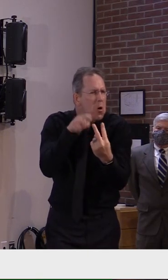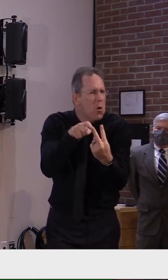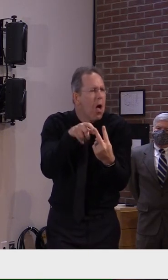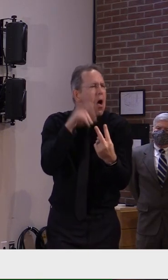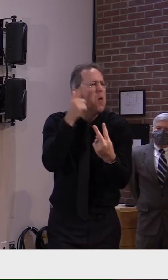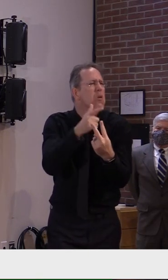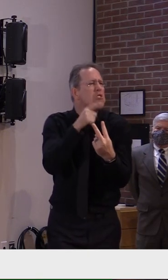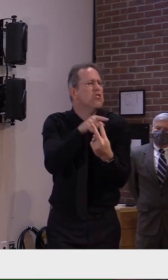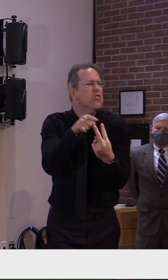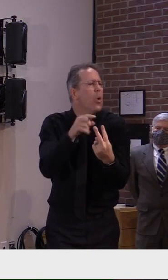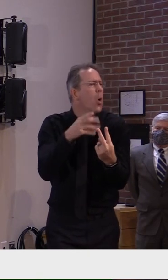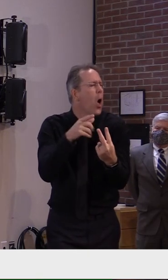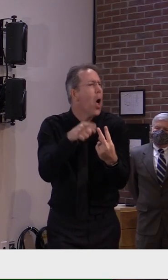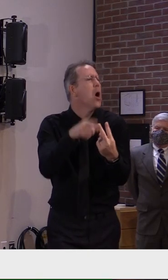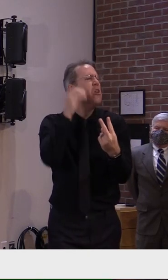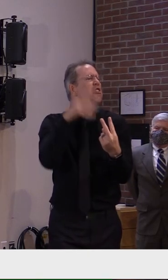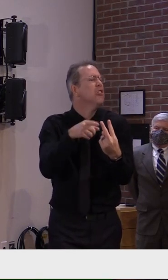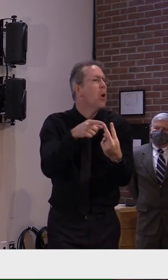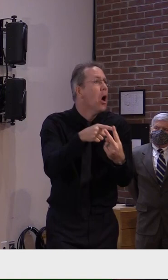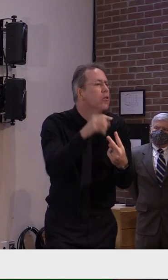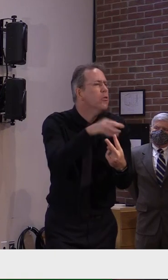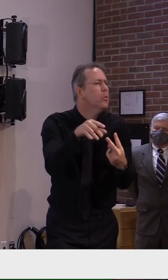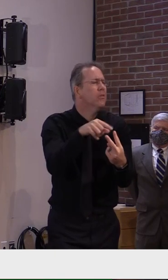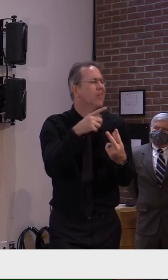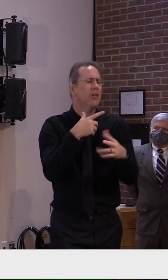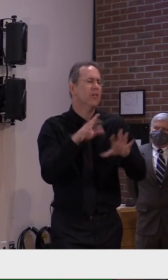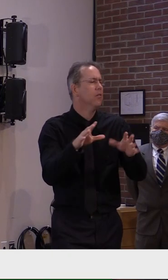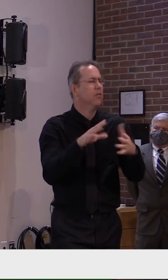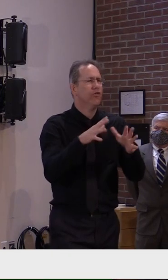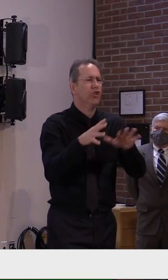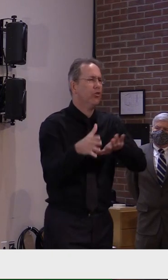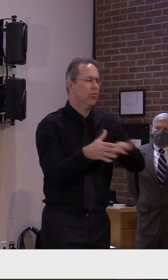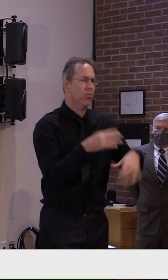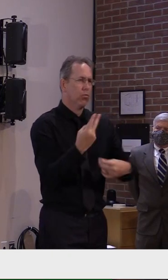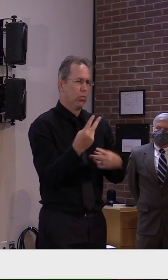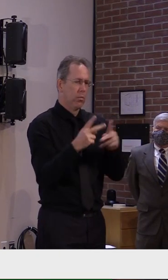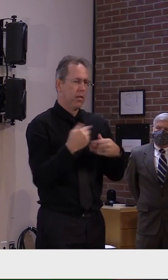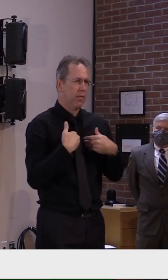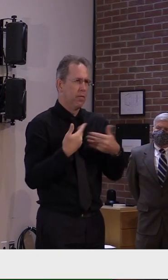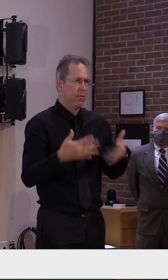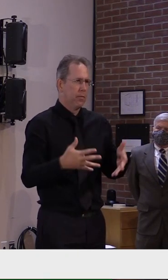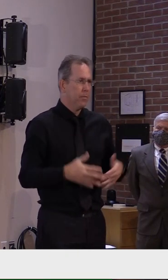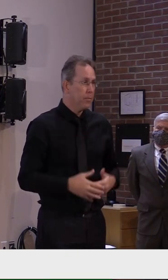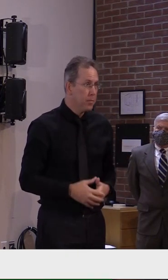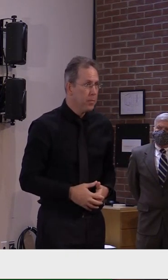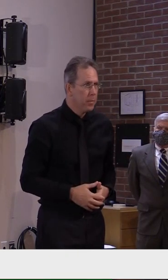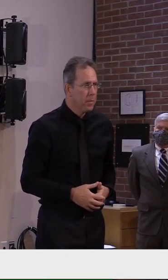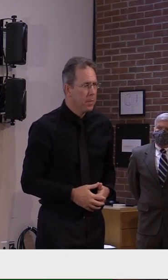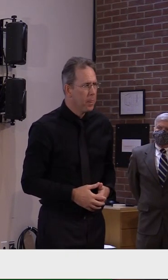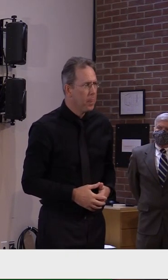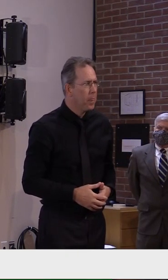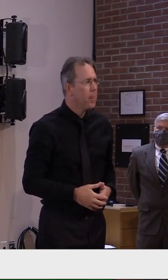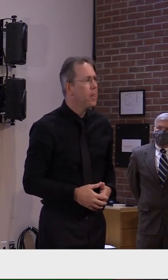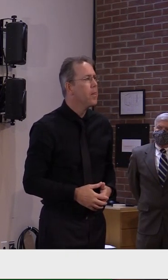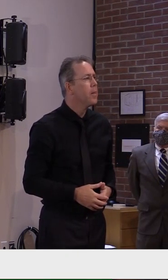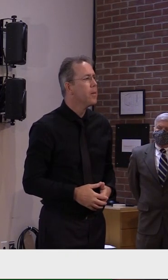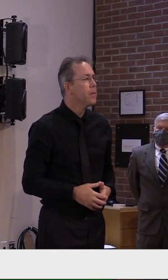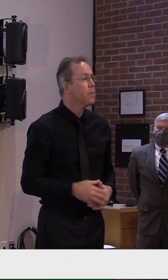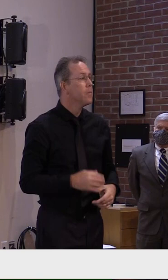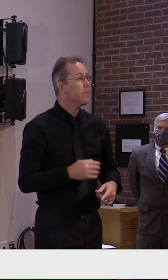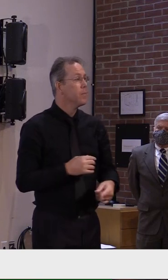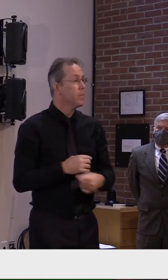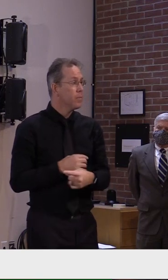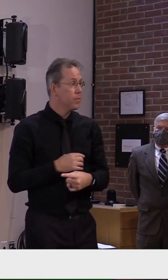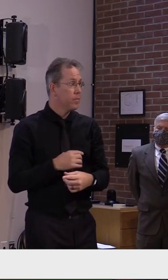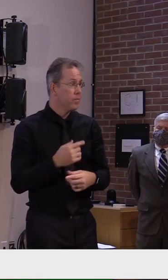Well, both, two of the schools in the island, they're pretty small numbers, everybody knows who the students are